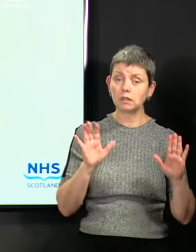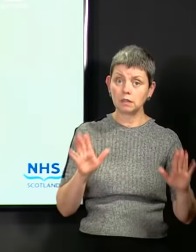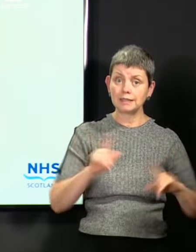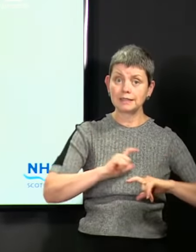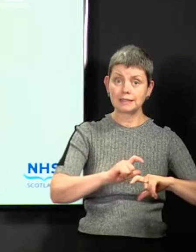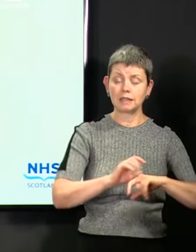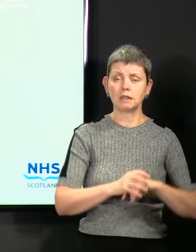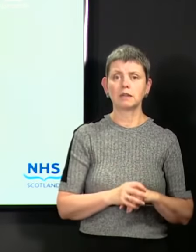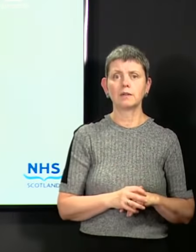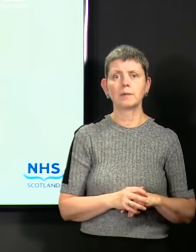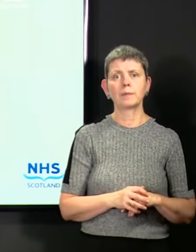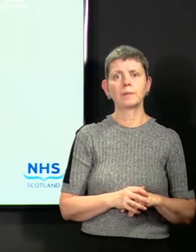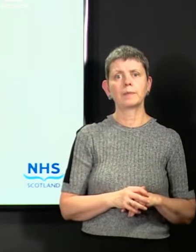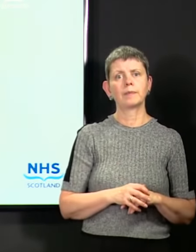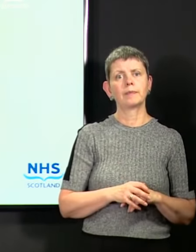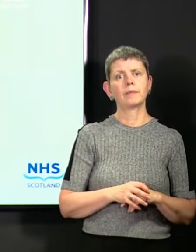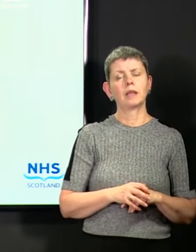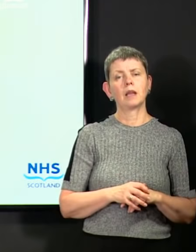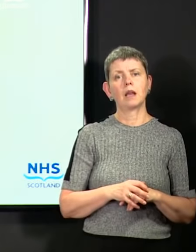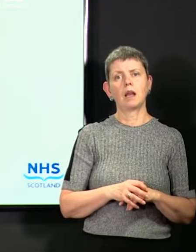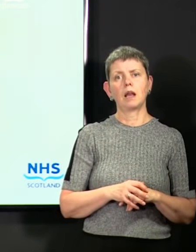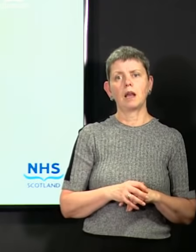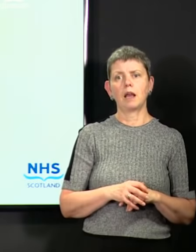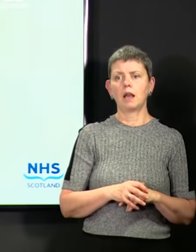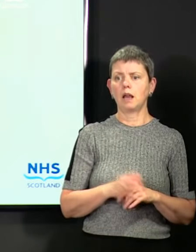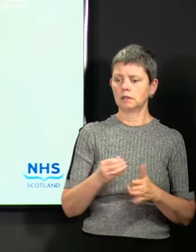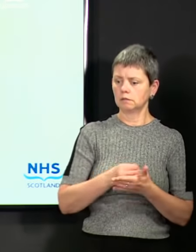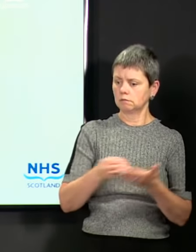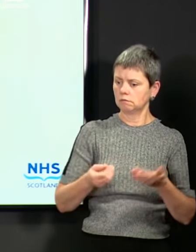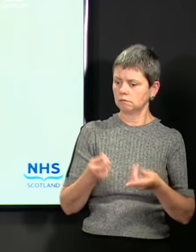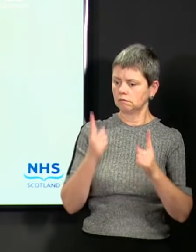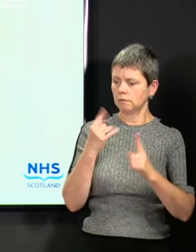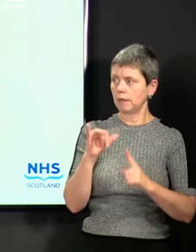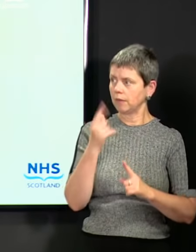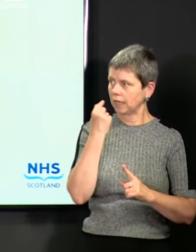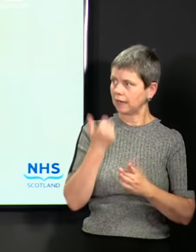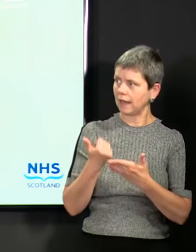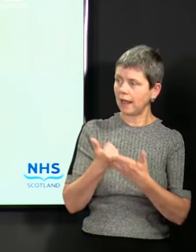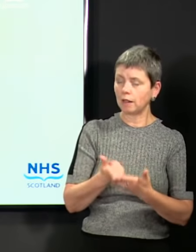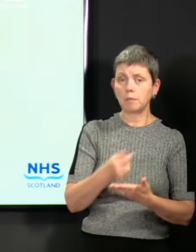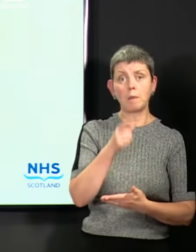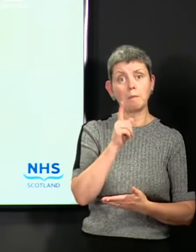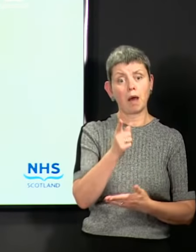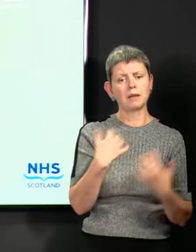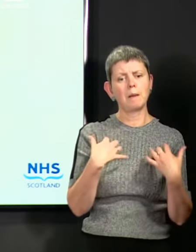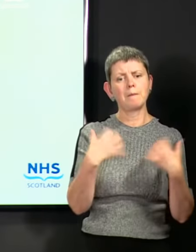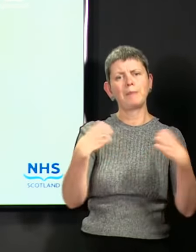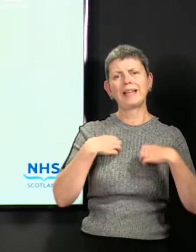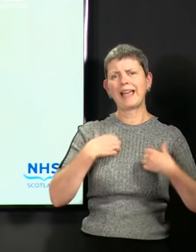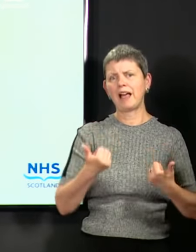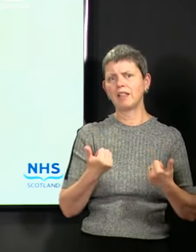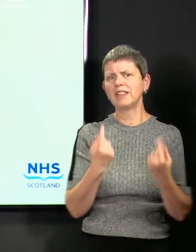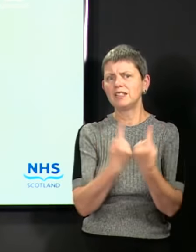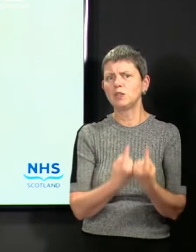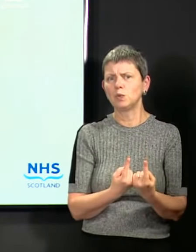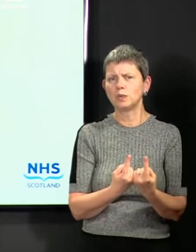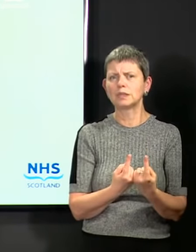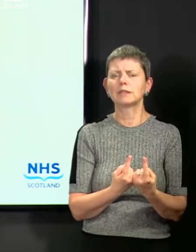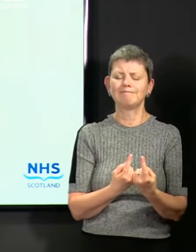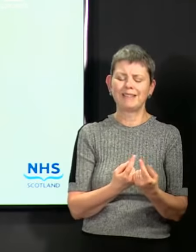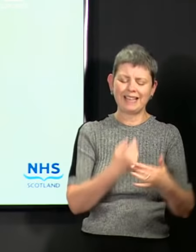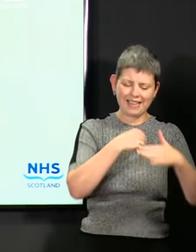and the Cabinet Secretary can help with that part of the question. But the public health elements of it rely on all the things you know,